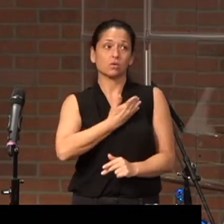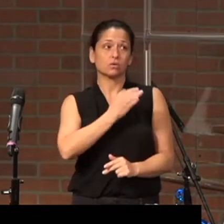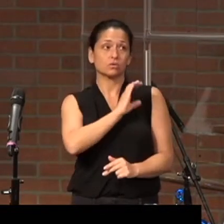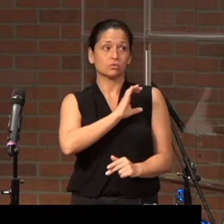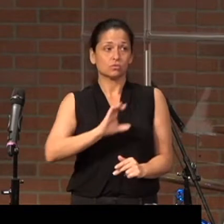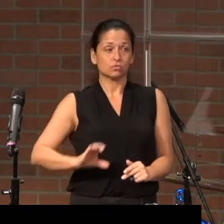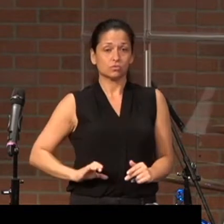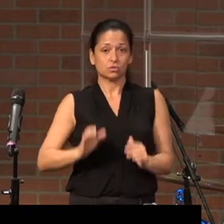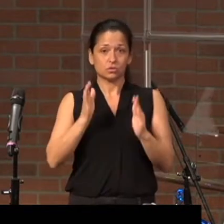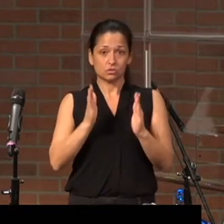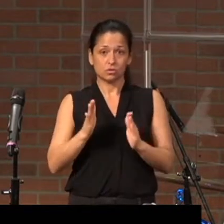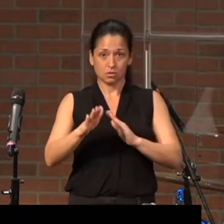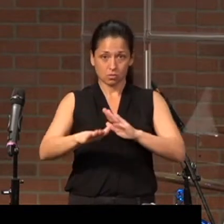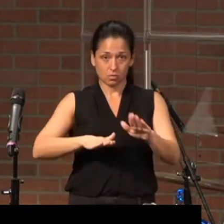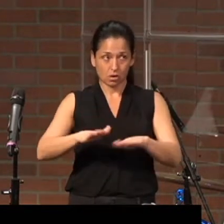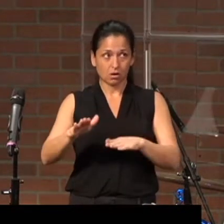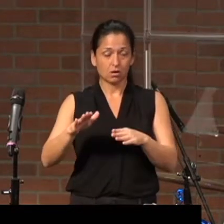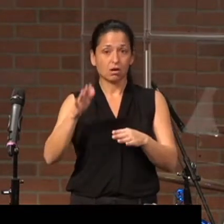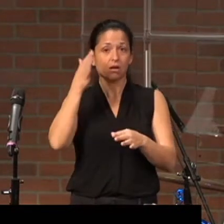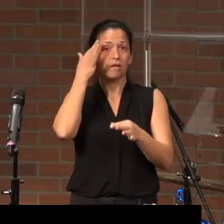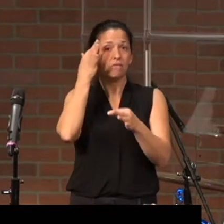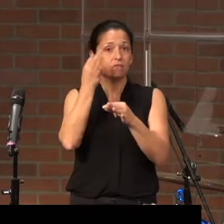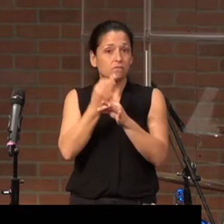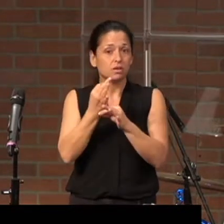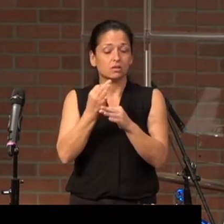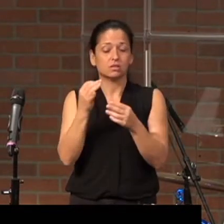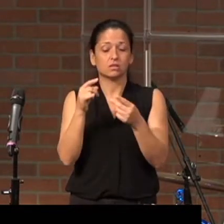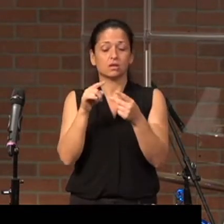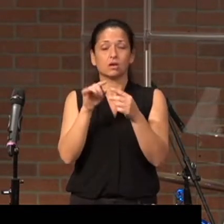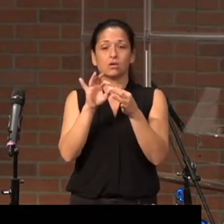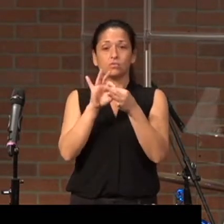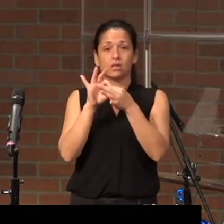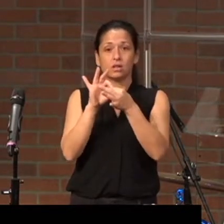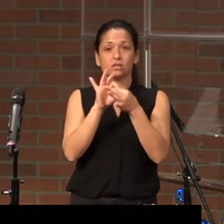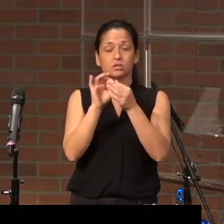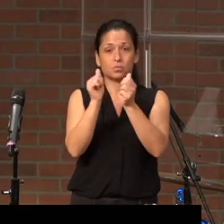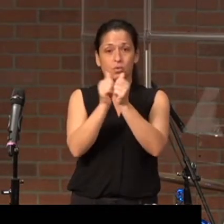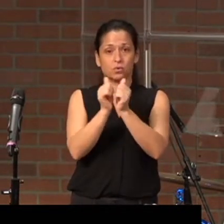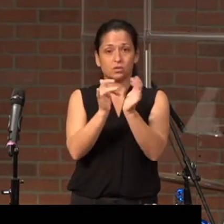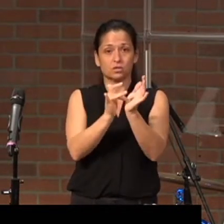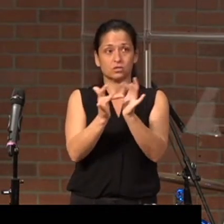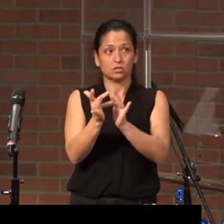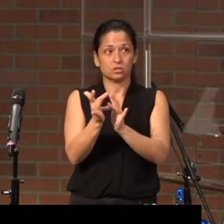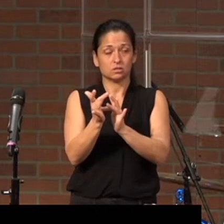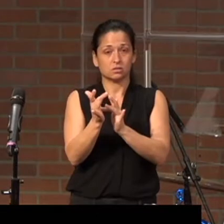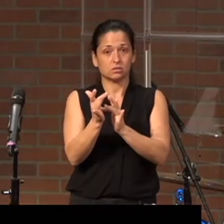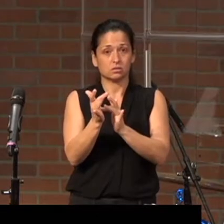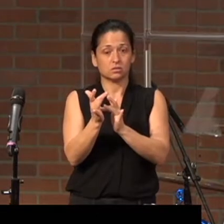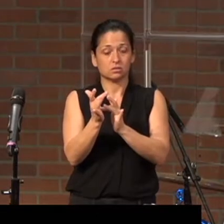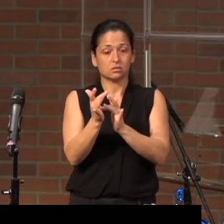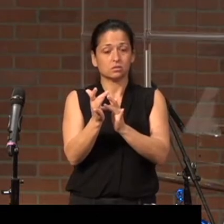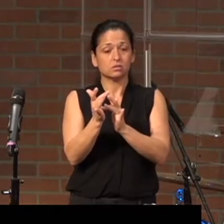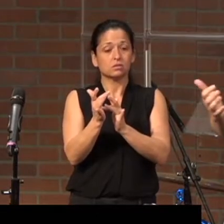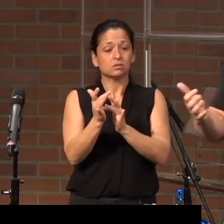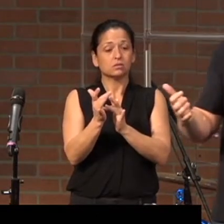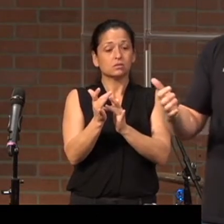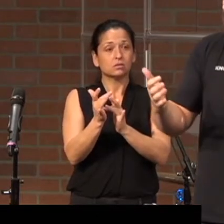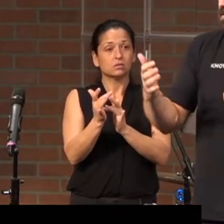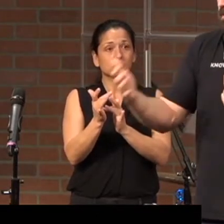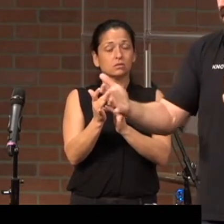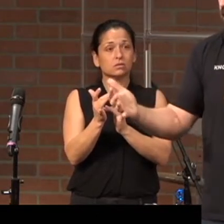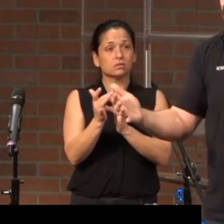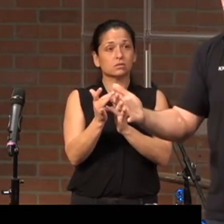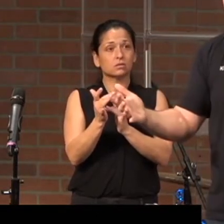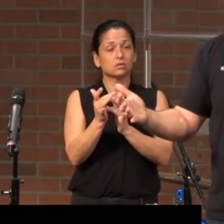walk, faith, relationship with Jesus by receiving, then we never